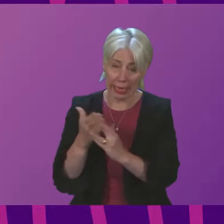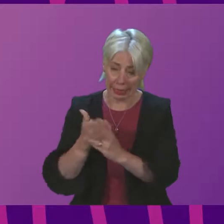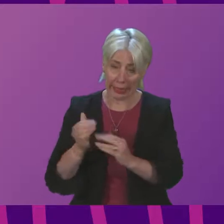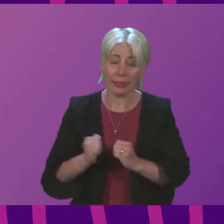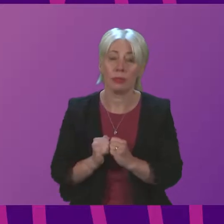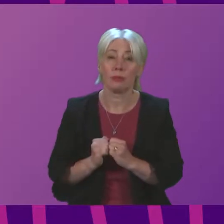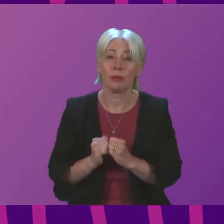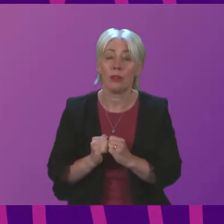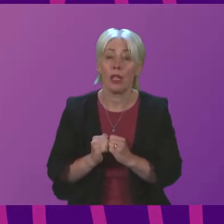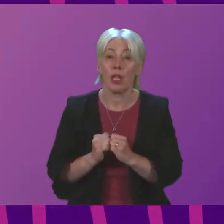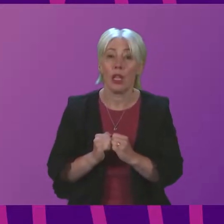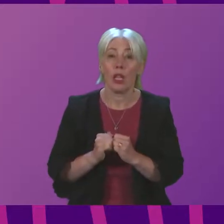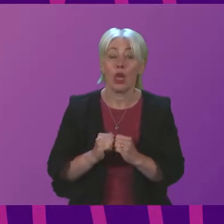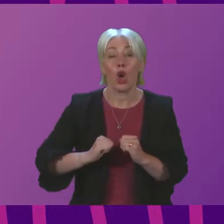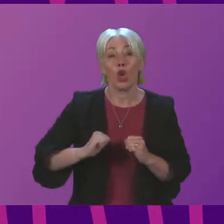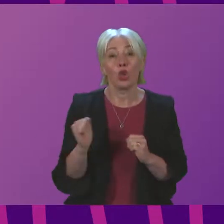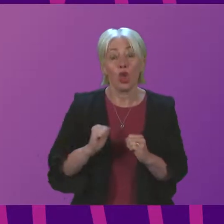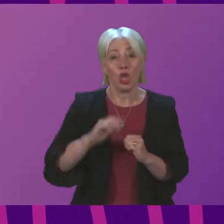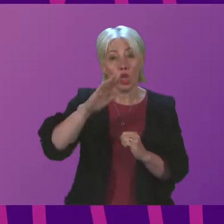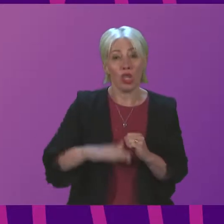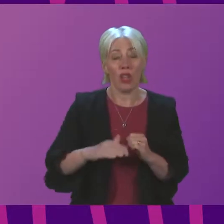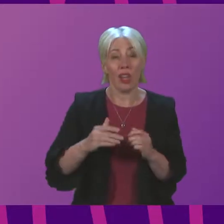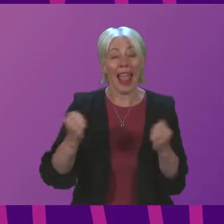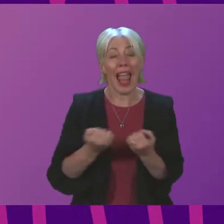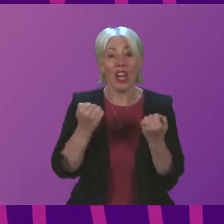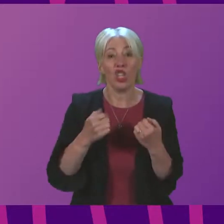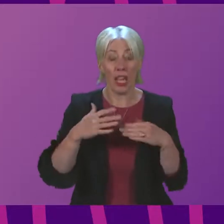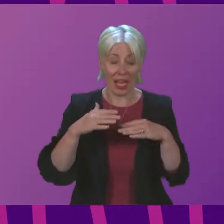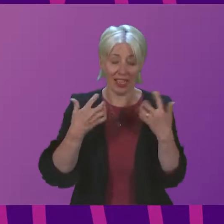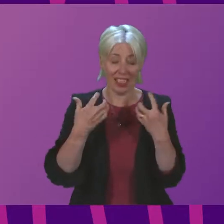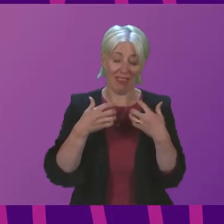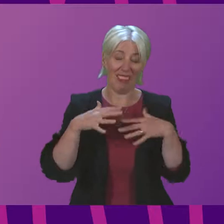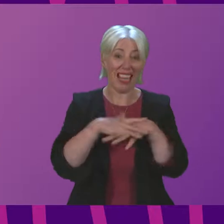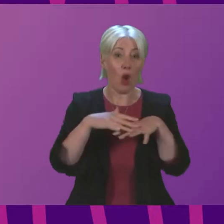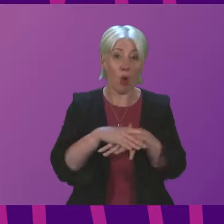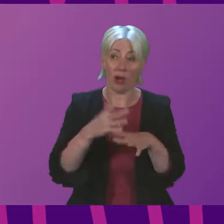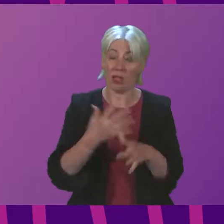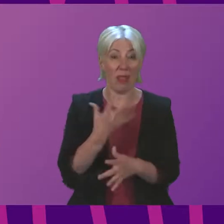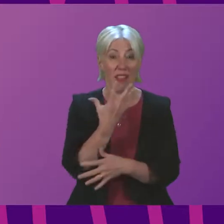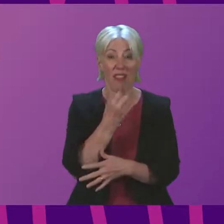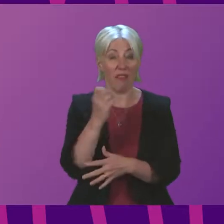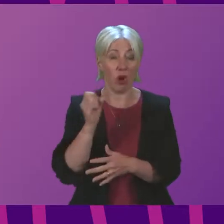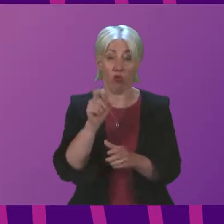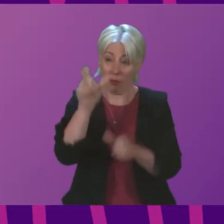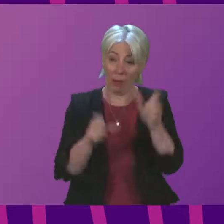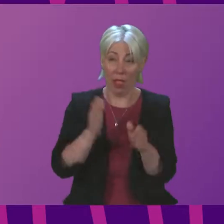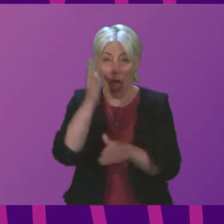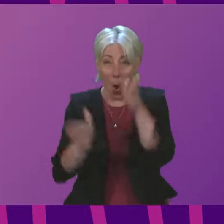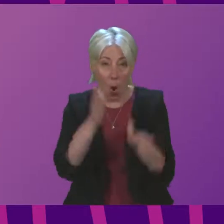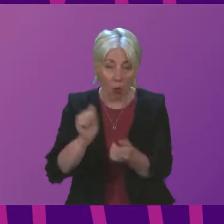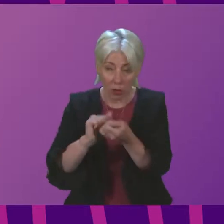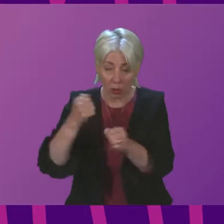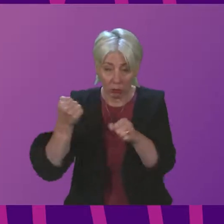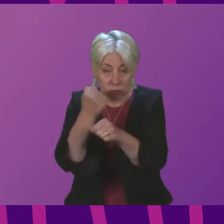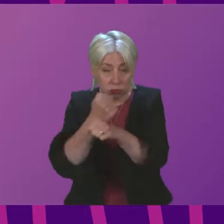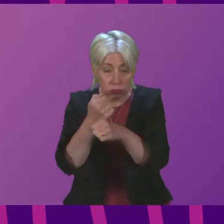Scottish and Southern Energy Networks has deployed over 500 engineers and support staff to repair widespread and extensive damage to its